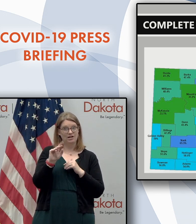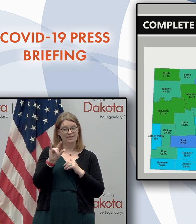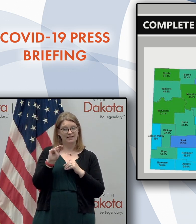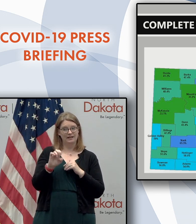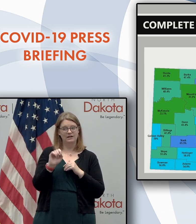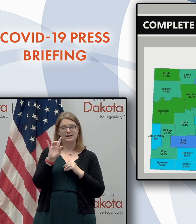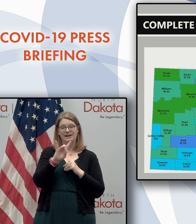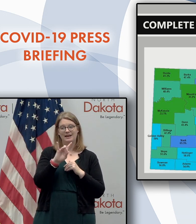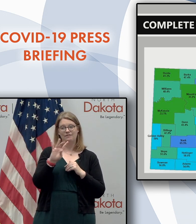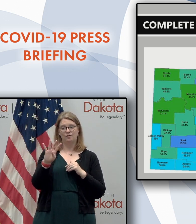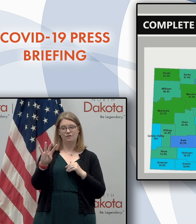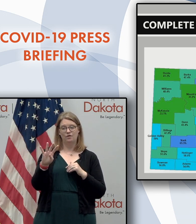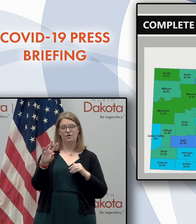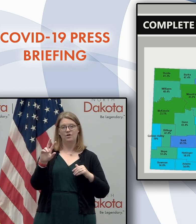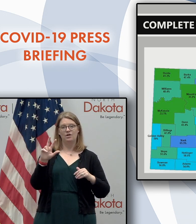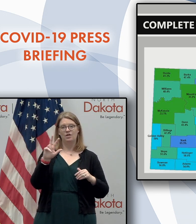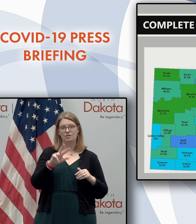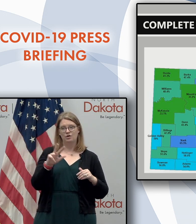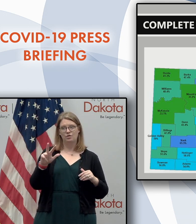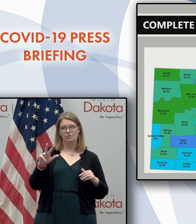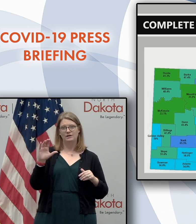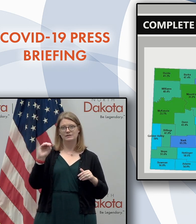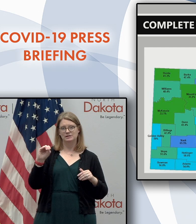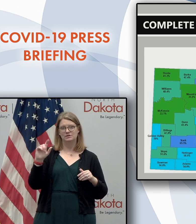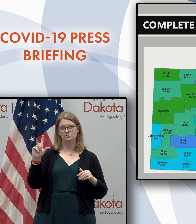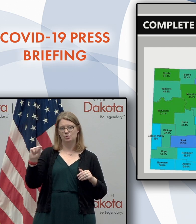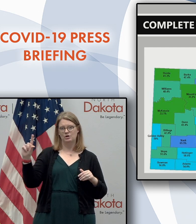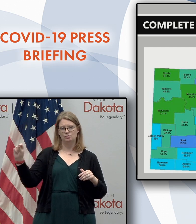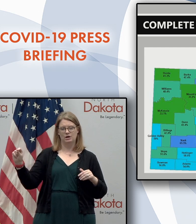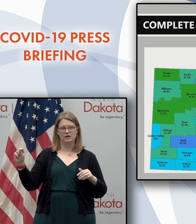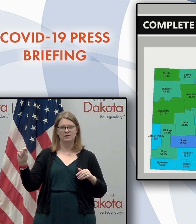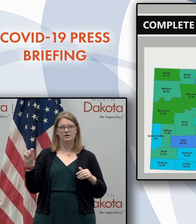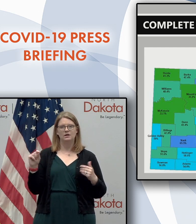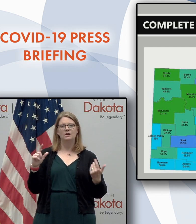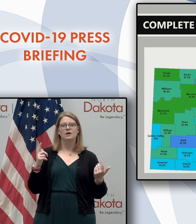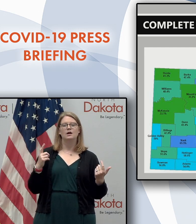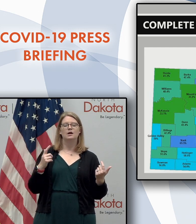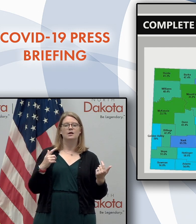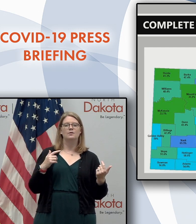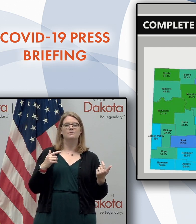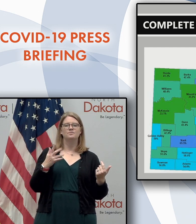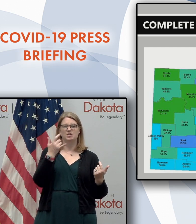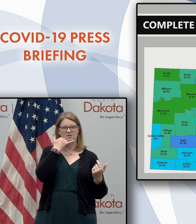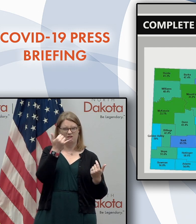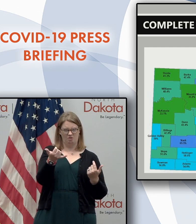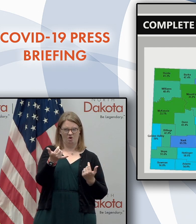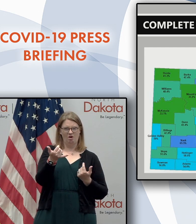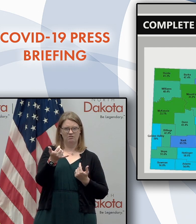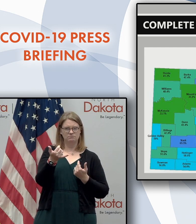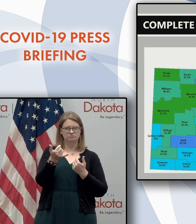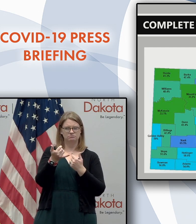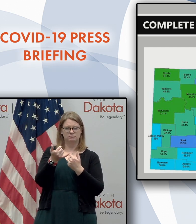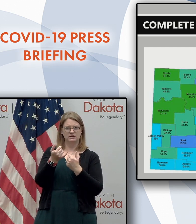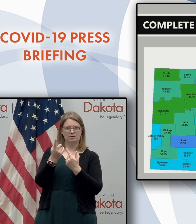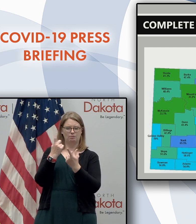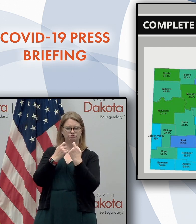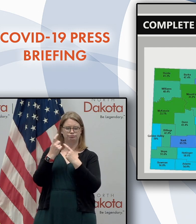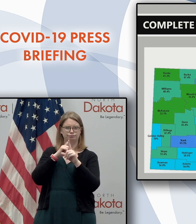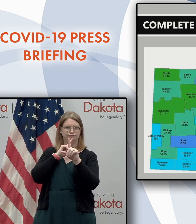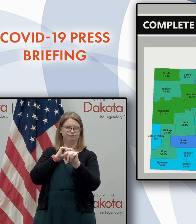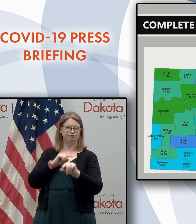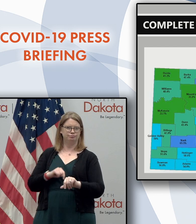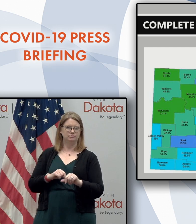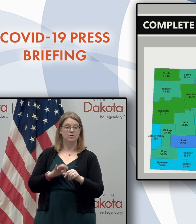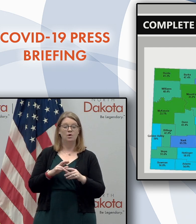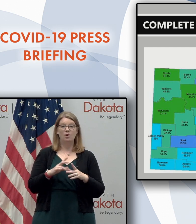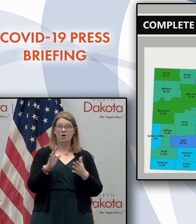844-330-2020, uh, and, and talk to them. Uh, you can also just complete and